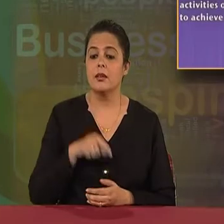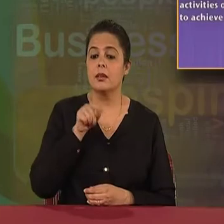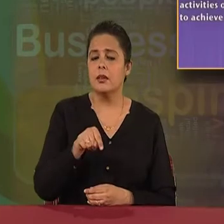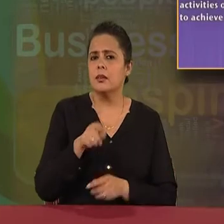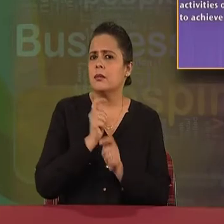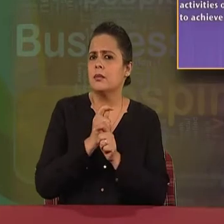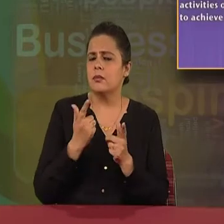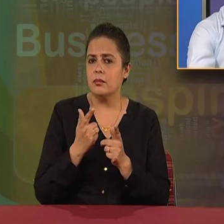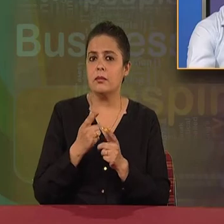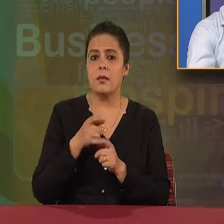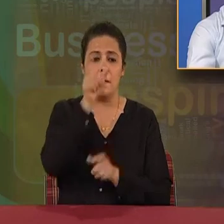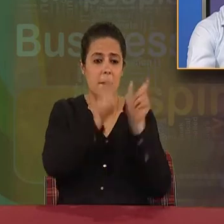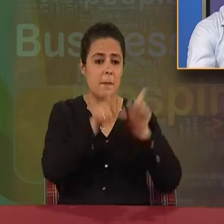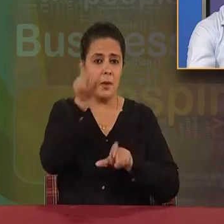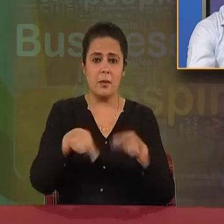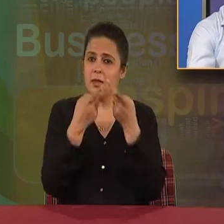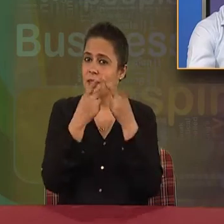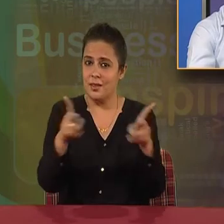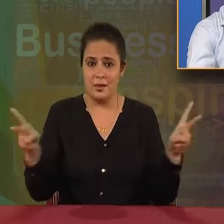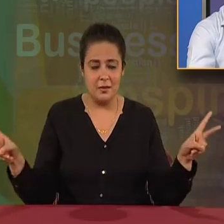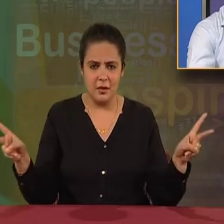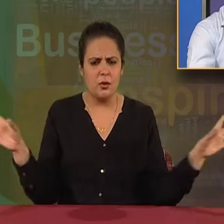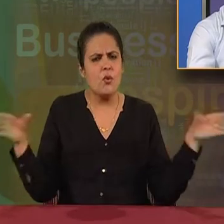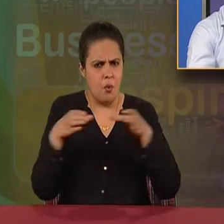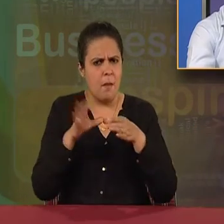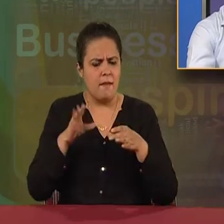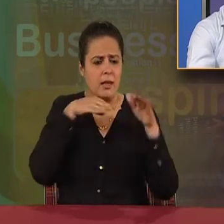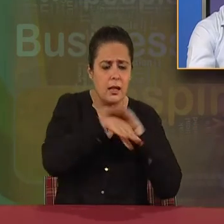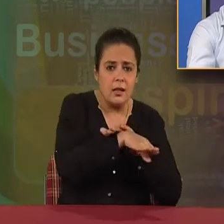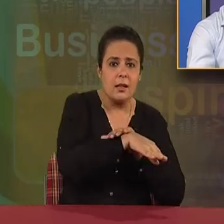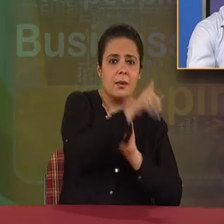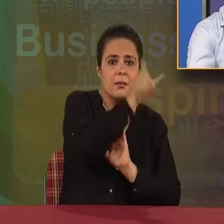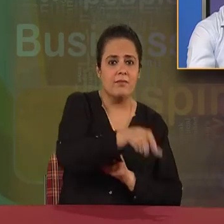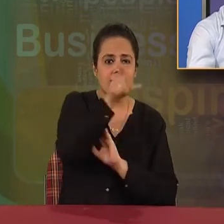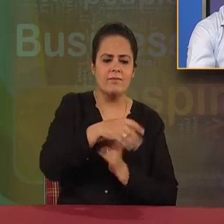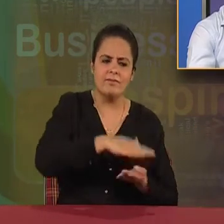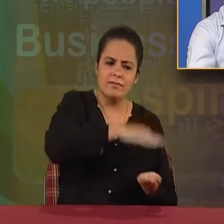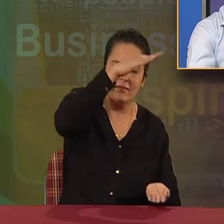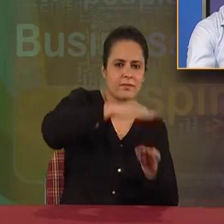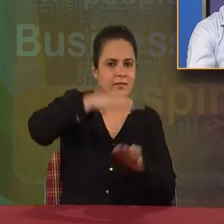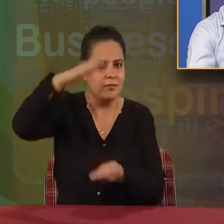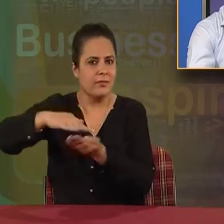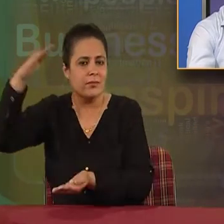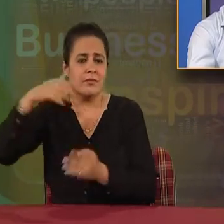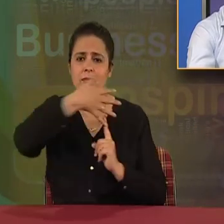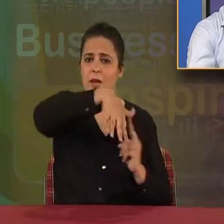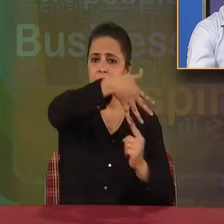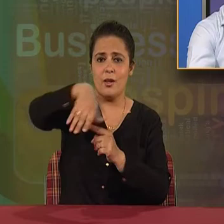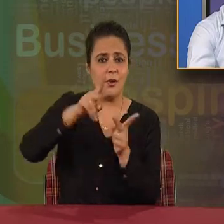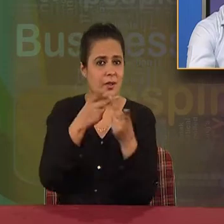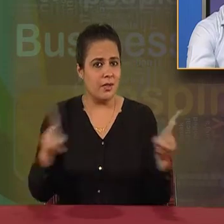It is an activity where a group of people are working, they must be working differently. They are from different backgrounds,